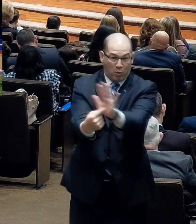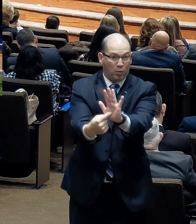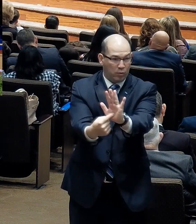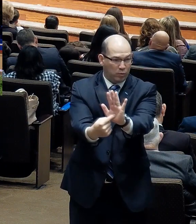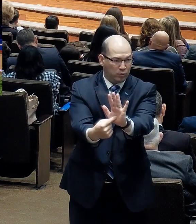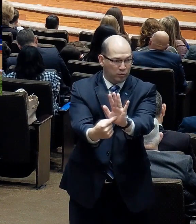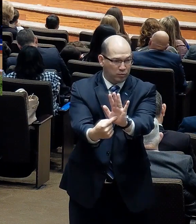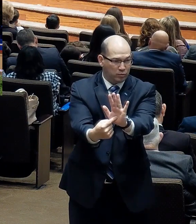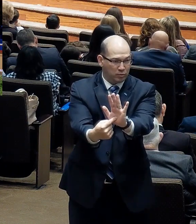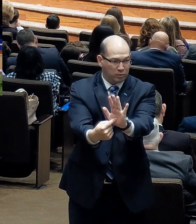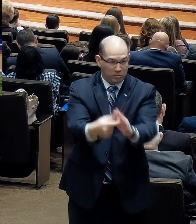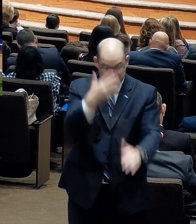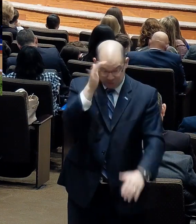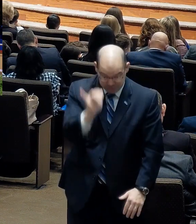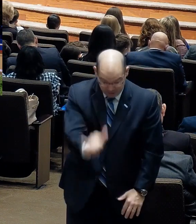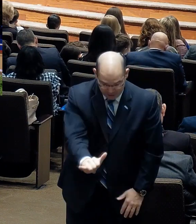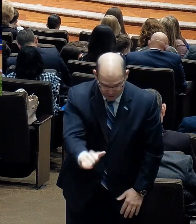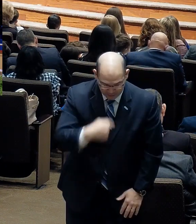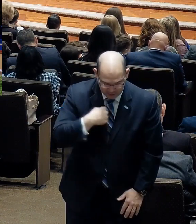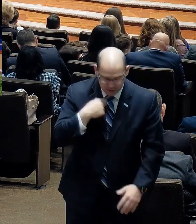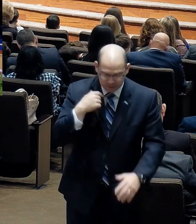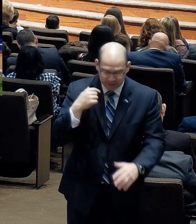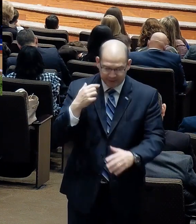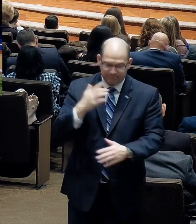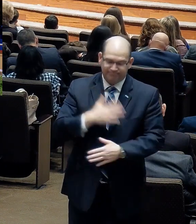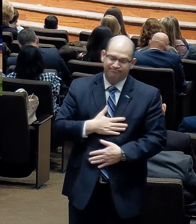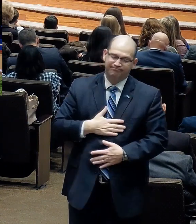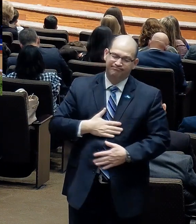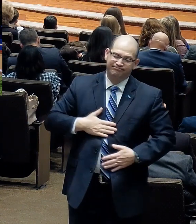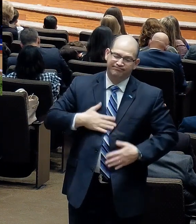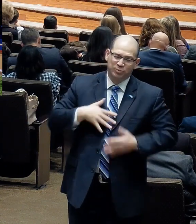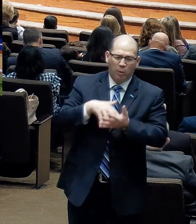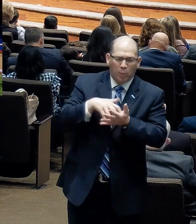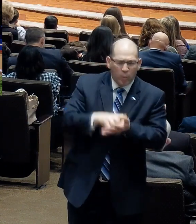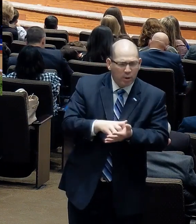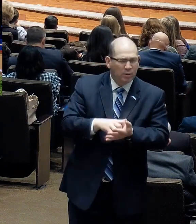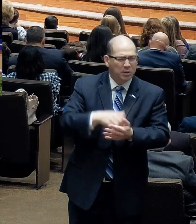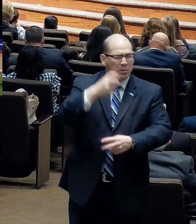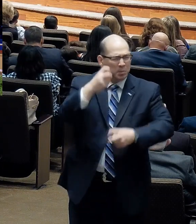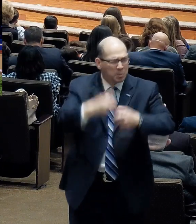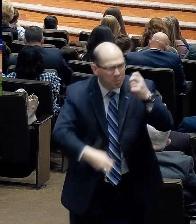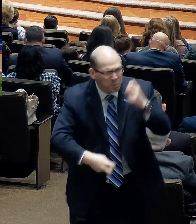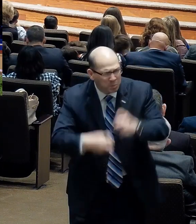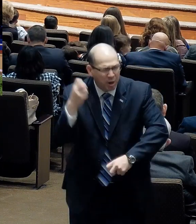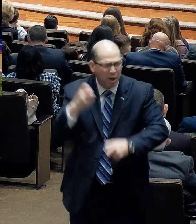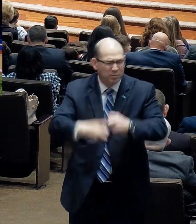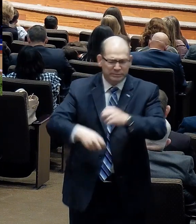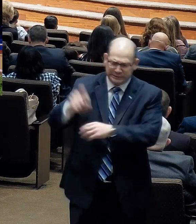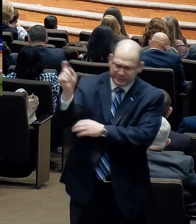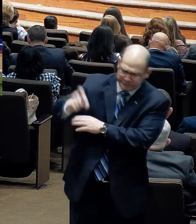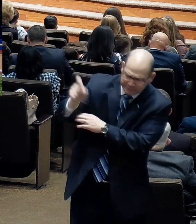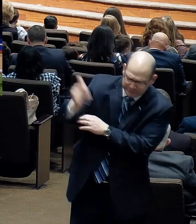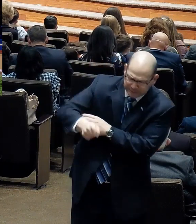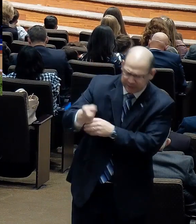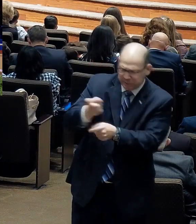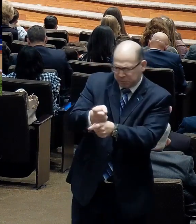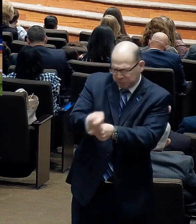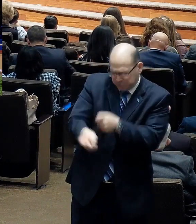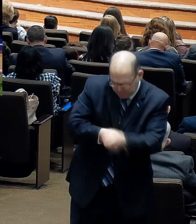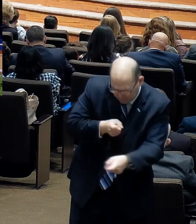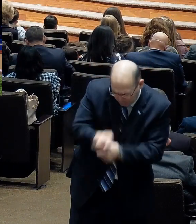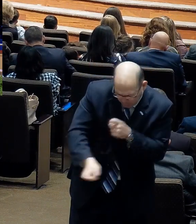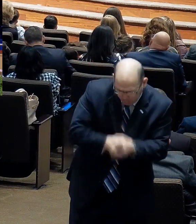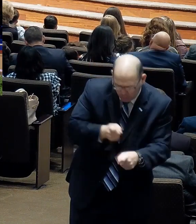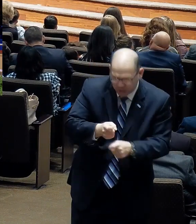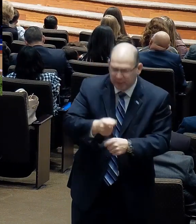therefore, I take pleasure in infirmities, in reproaches, in necessities, in persecutions, in distresses for Christ's sake. Why?